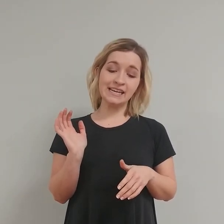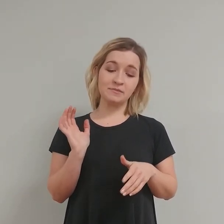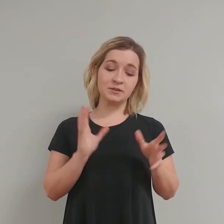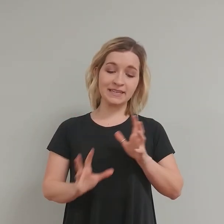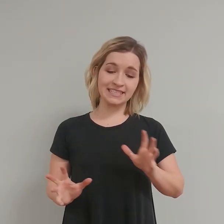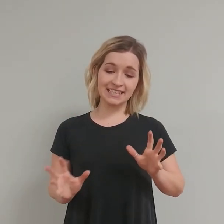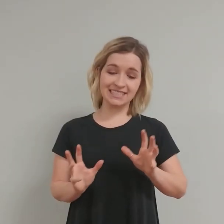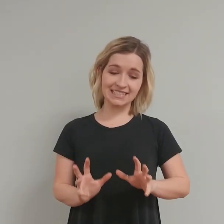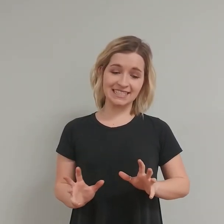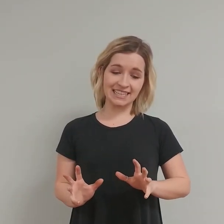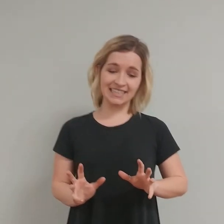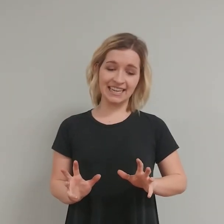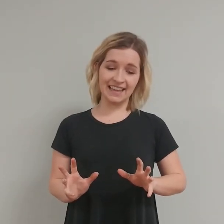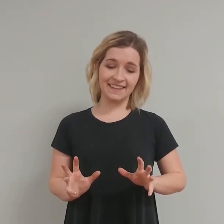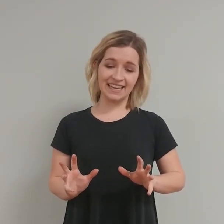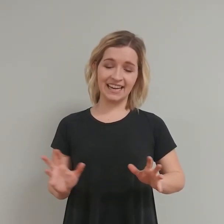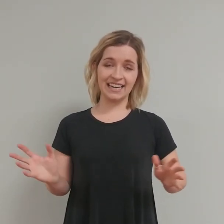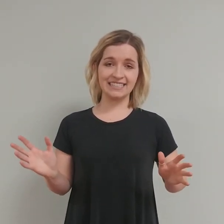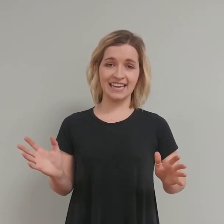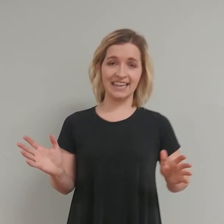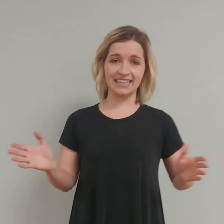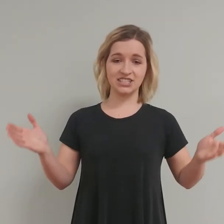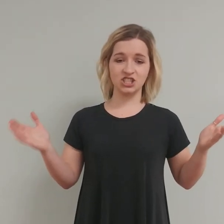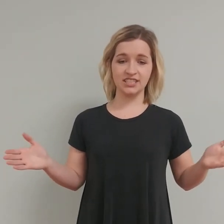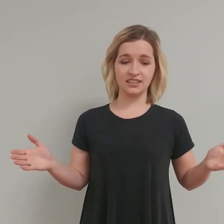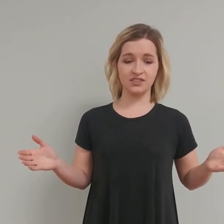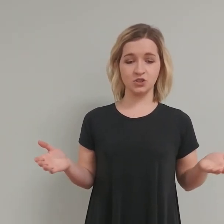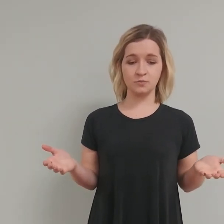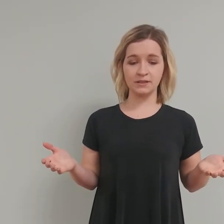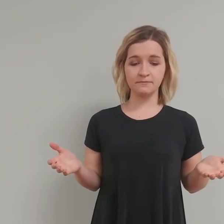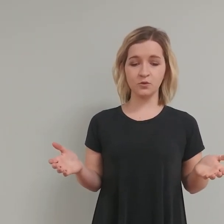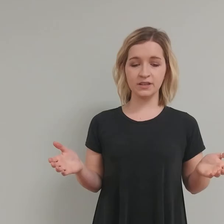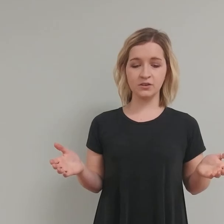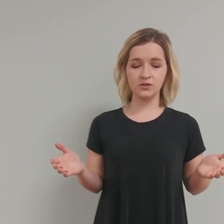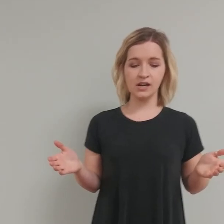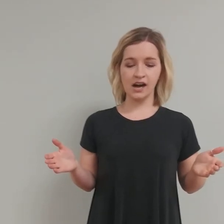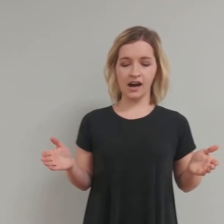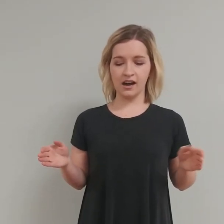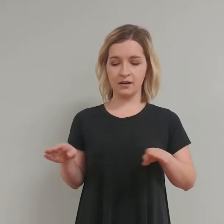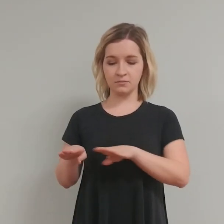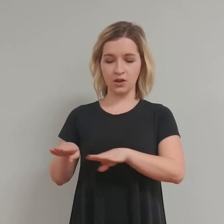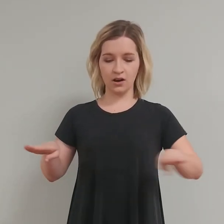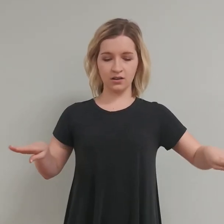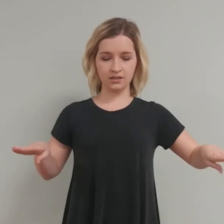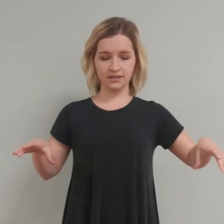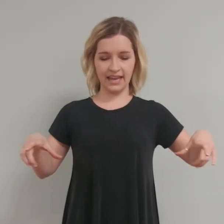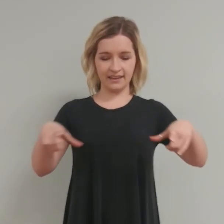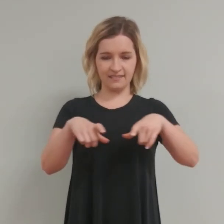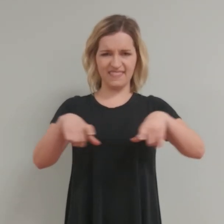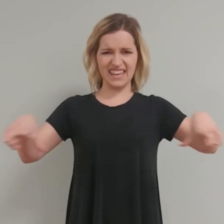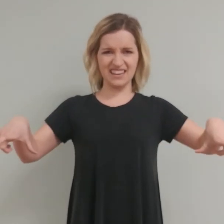But you mix it until it's done, and then I take a sheet of aluminum foil, long and thin,